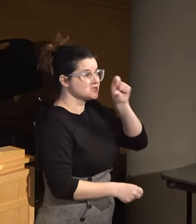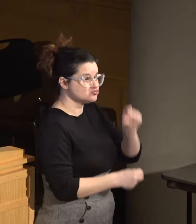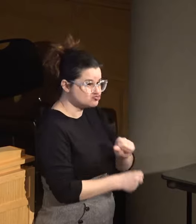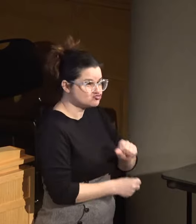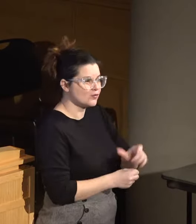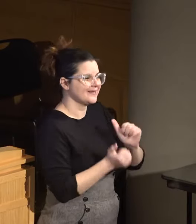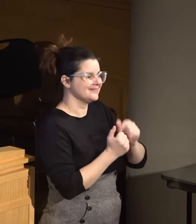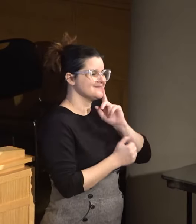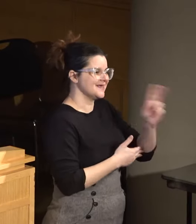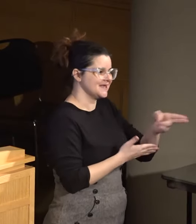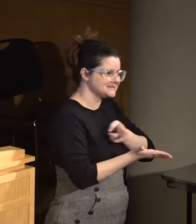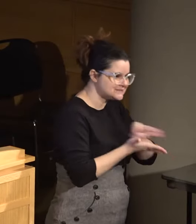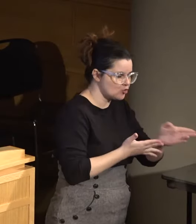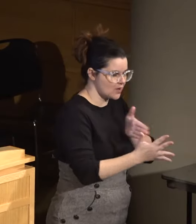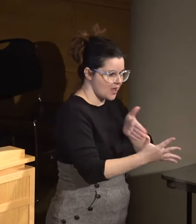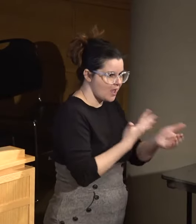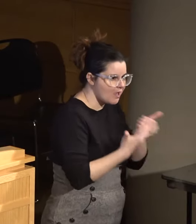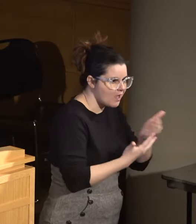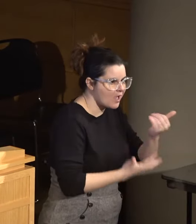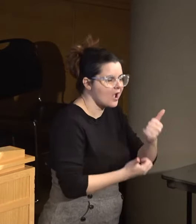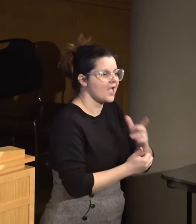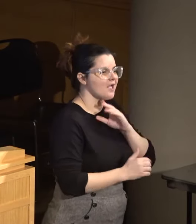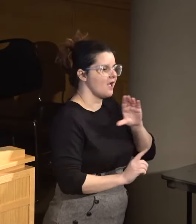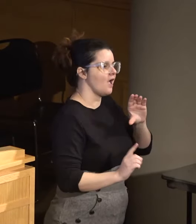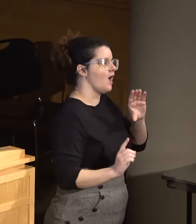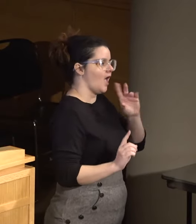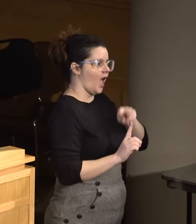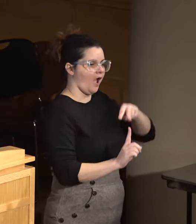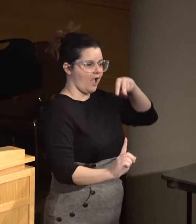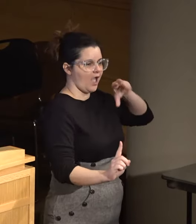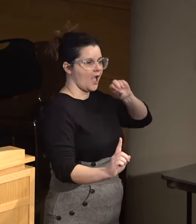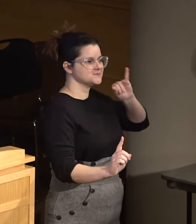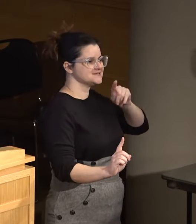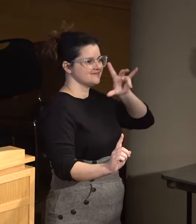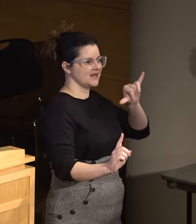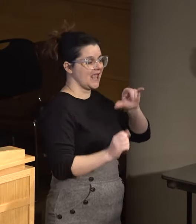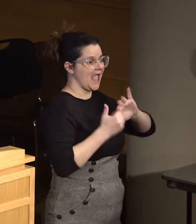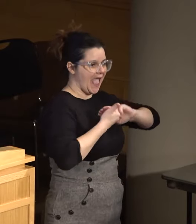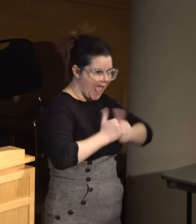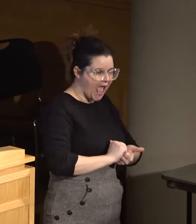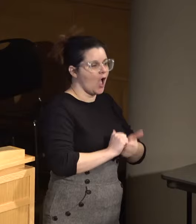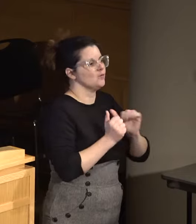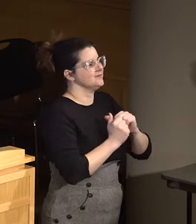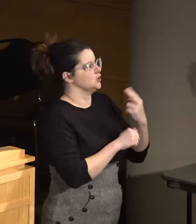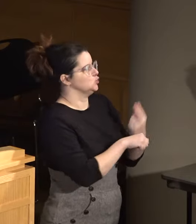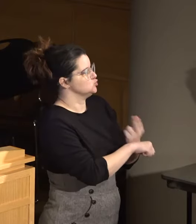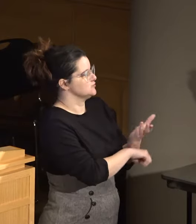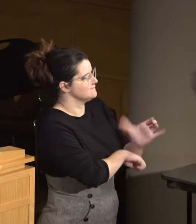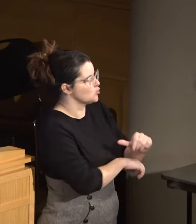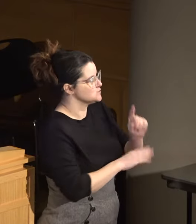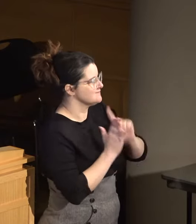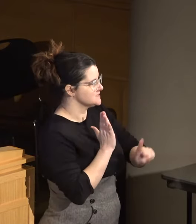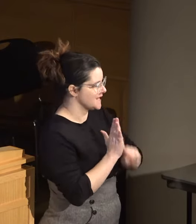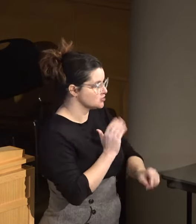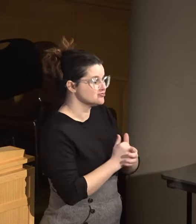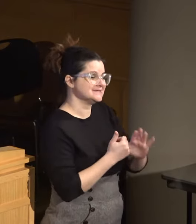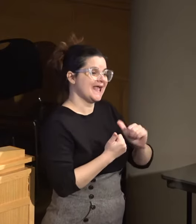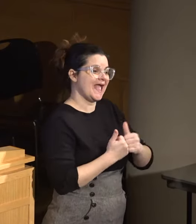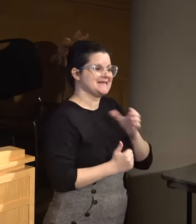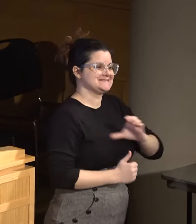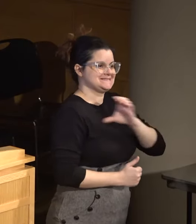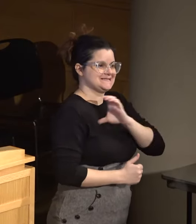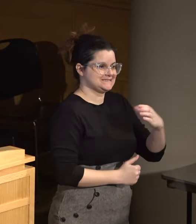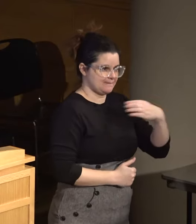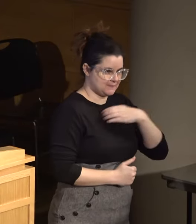the integrity, the thoroughness and objectivity of the manner in which they conduct use-of-force investigations. and citizen